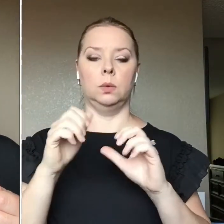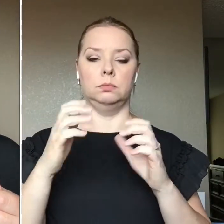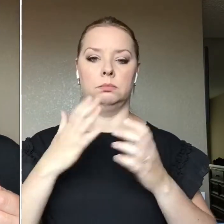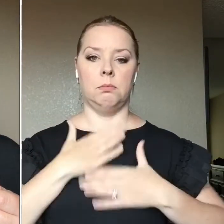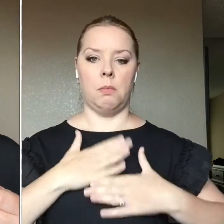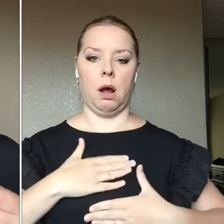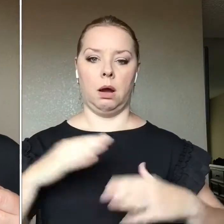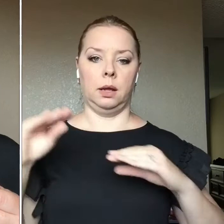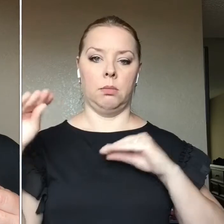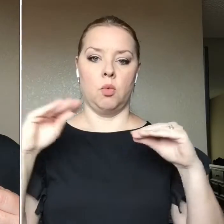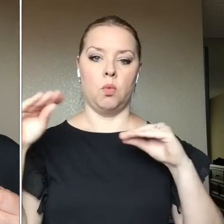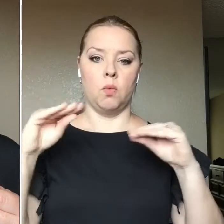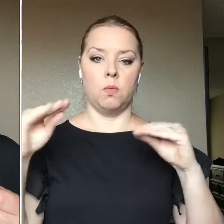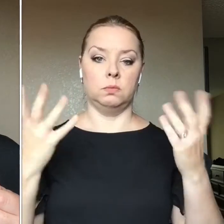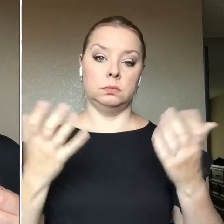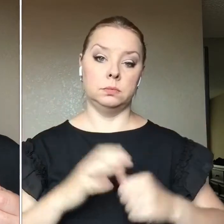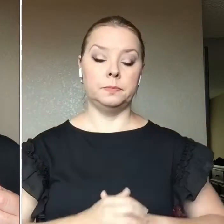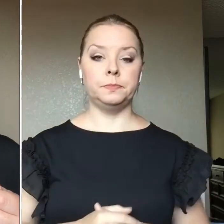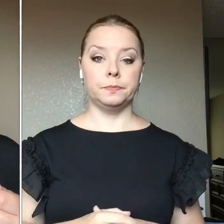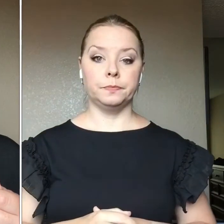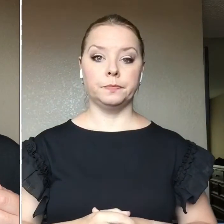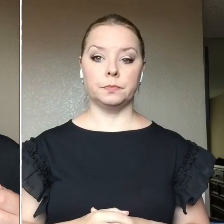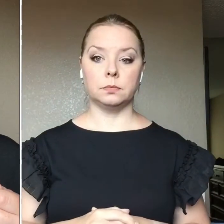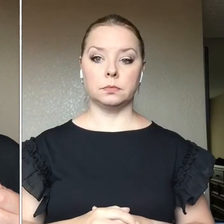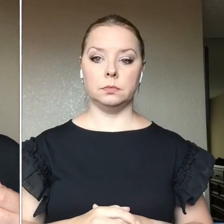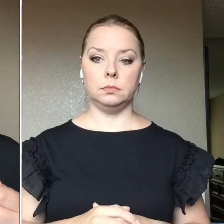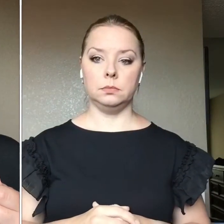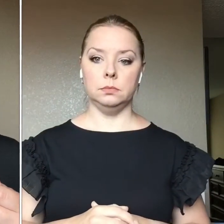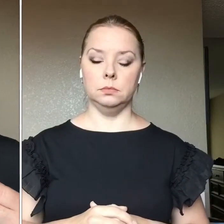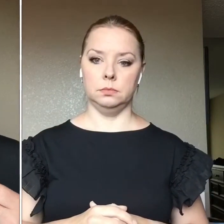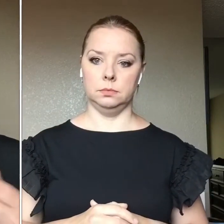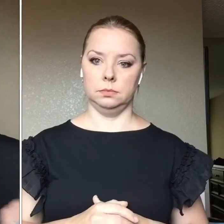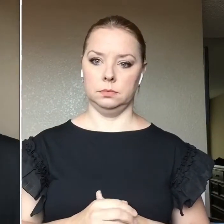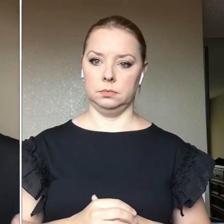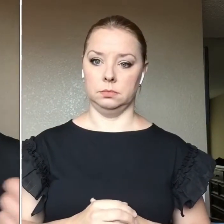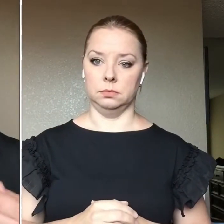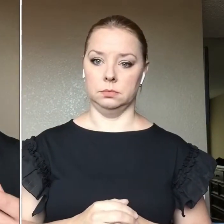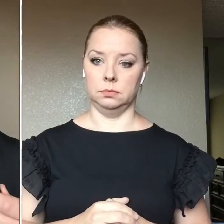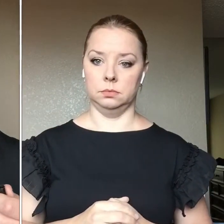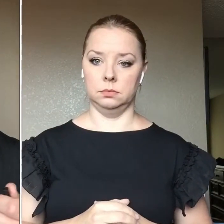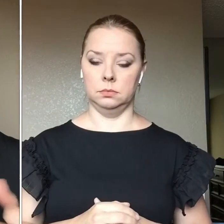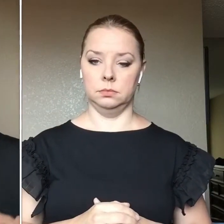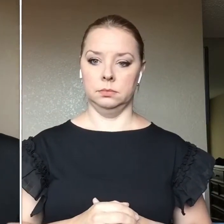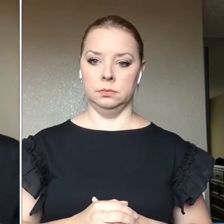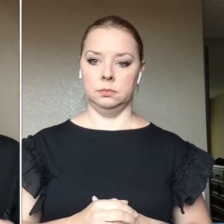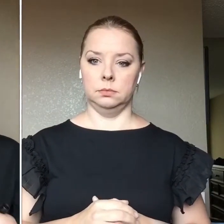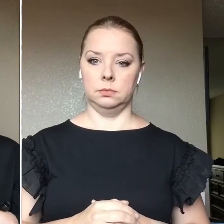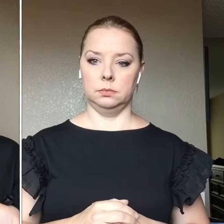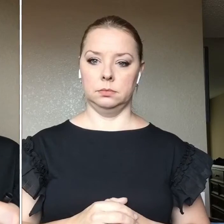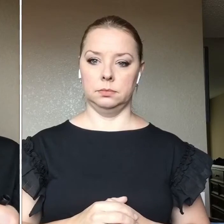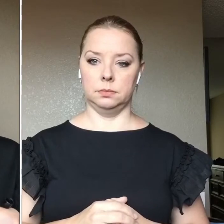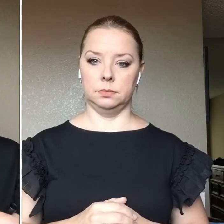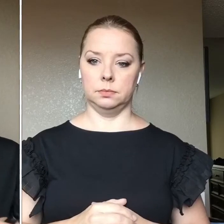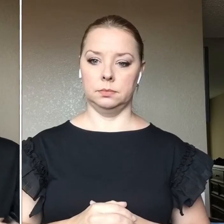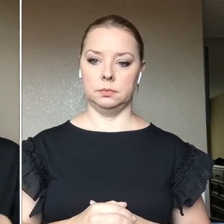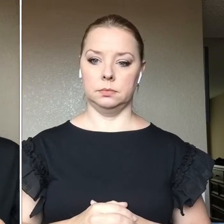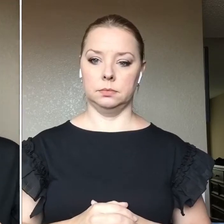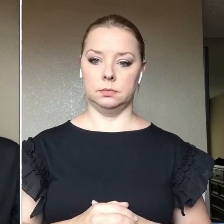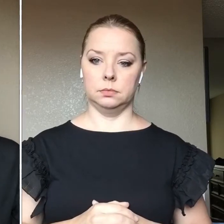just body mechanics. So, that's my little smoky